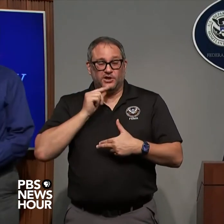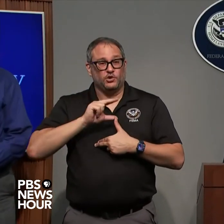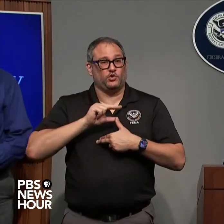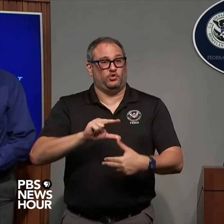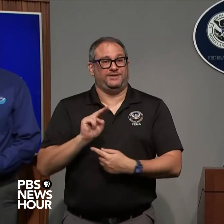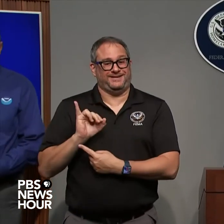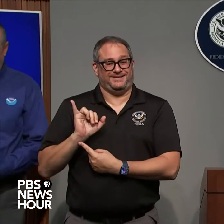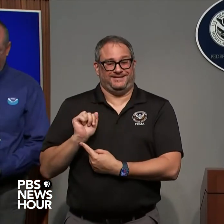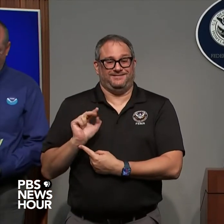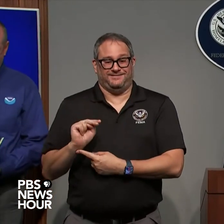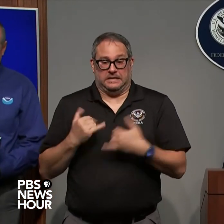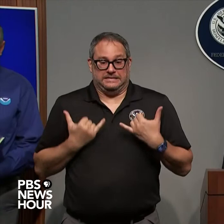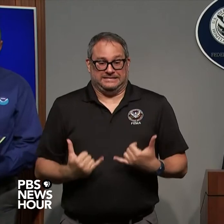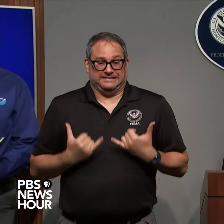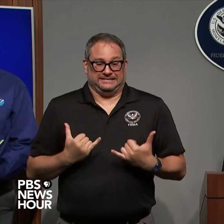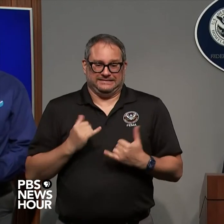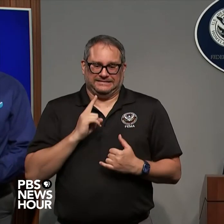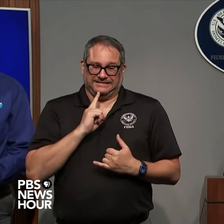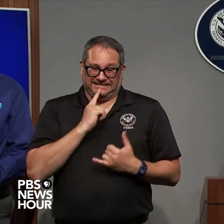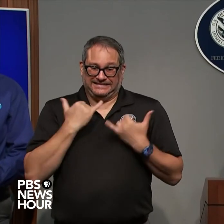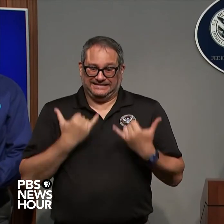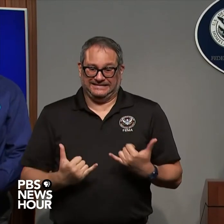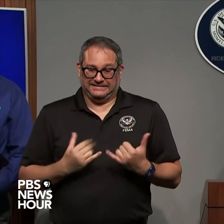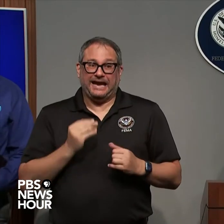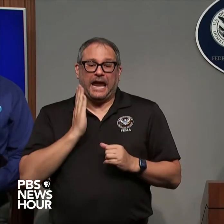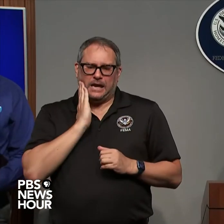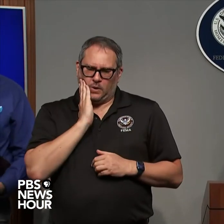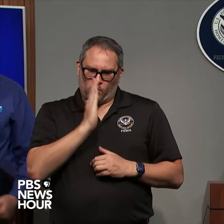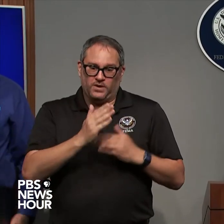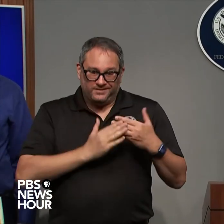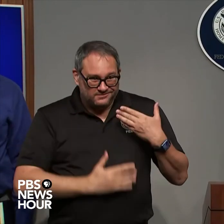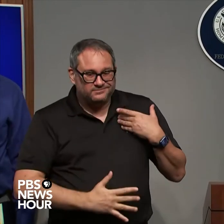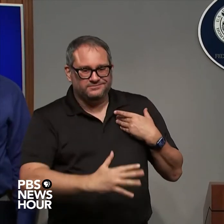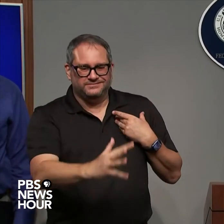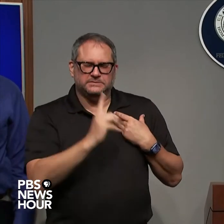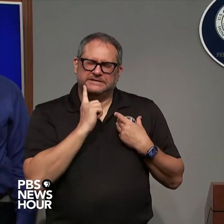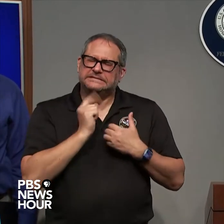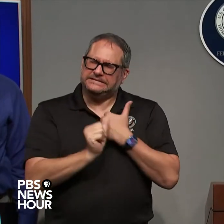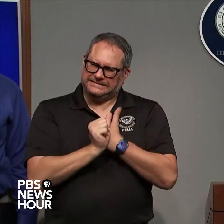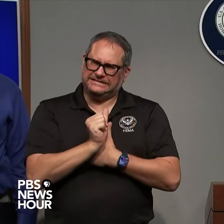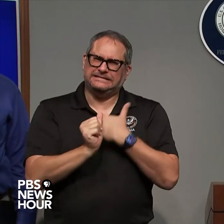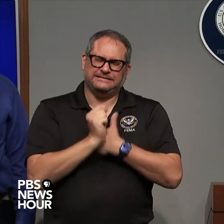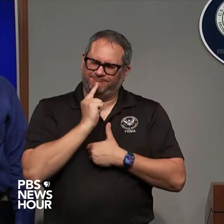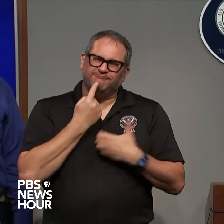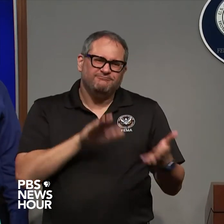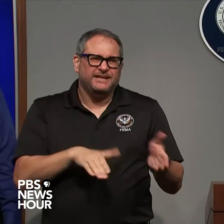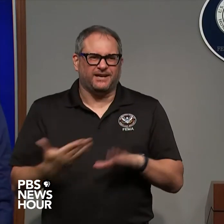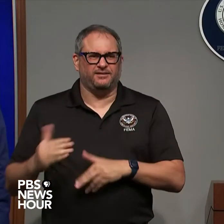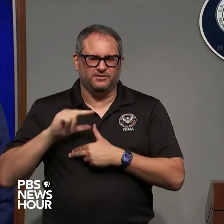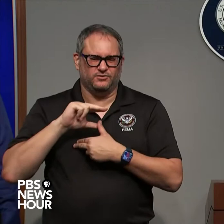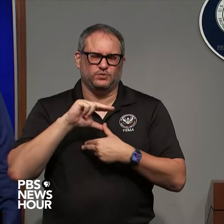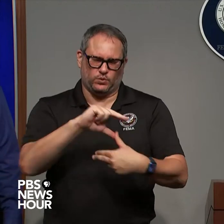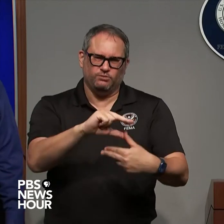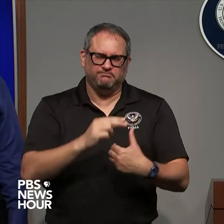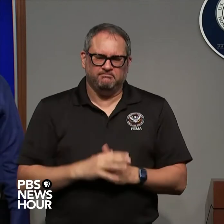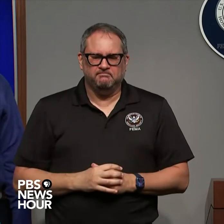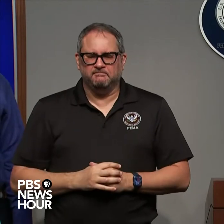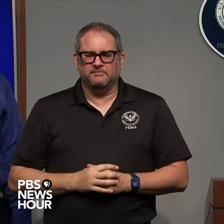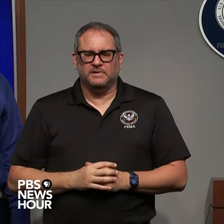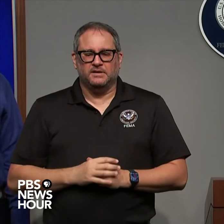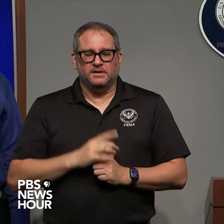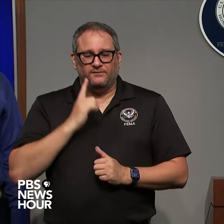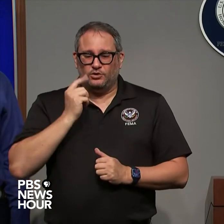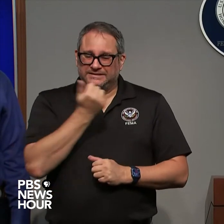continue to be a very dangerous and life-threatening storm and this is gonna be for the days ahead